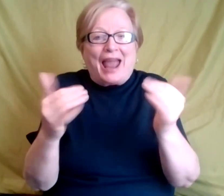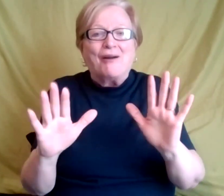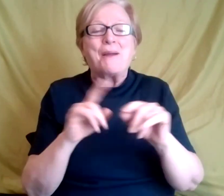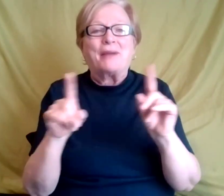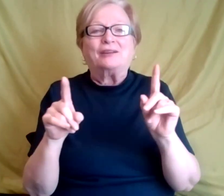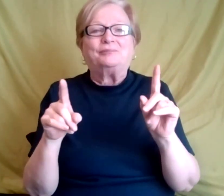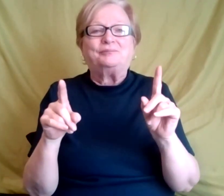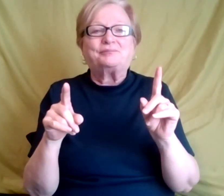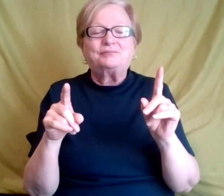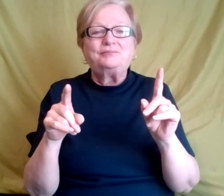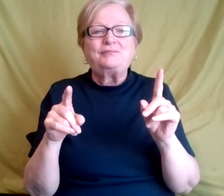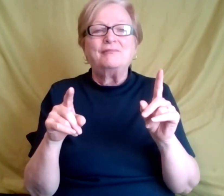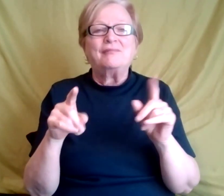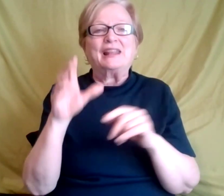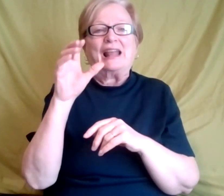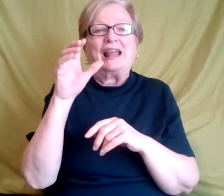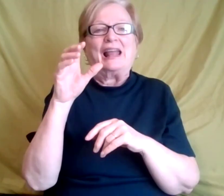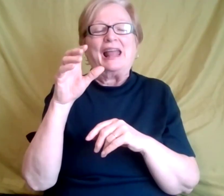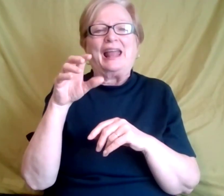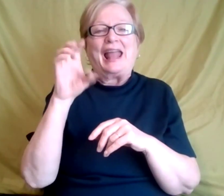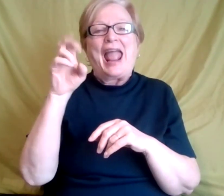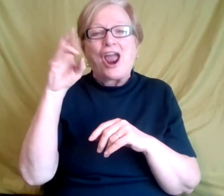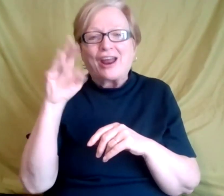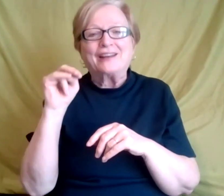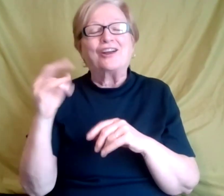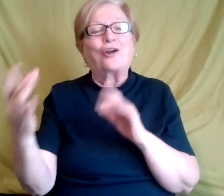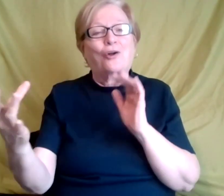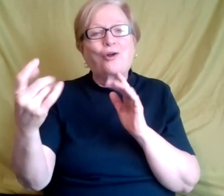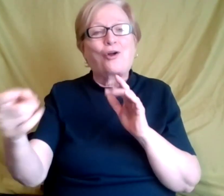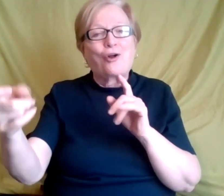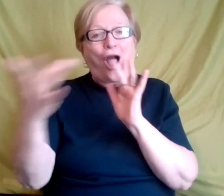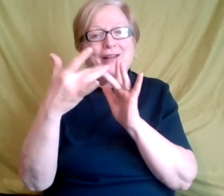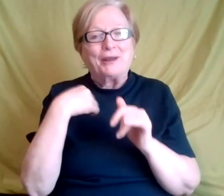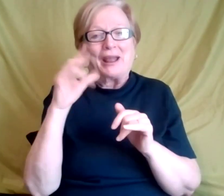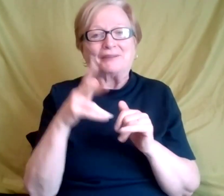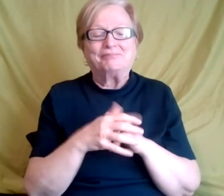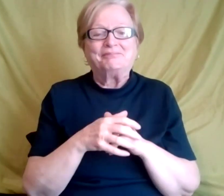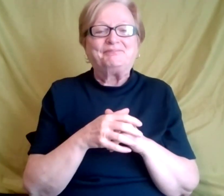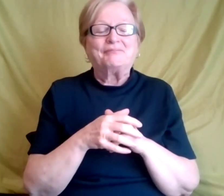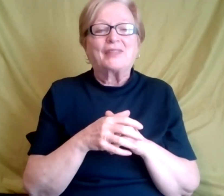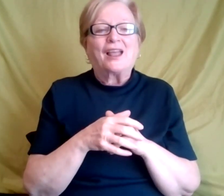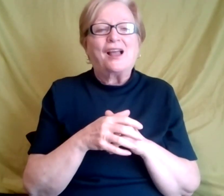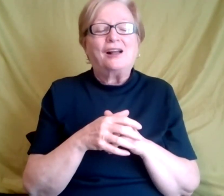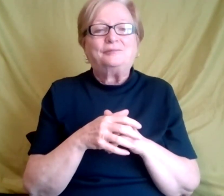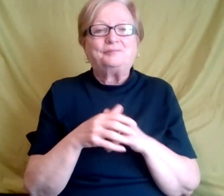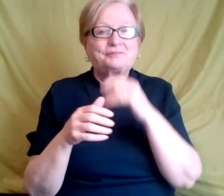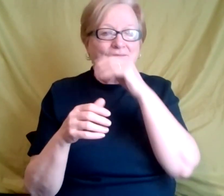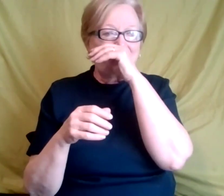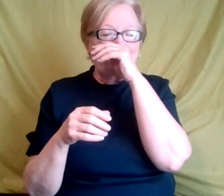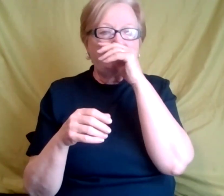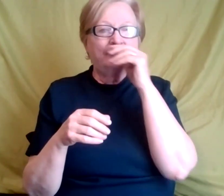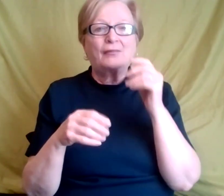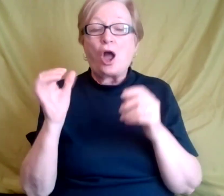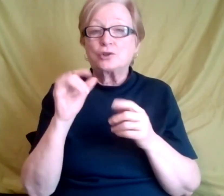to, but Aaron, call me. And I also, I will put, uh, Yolanda,